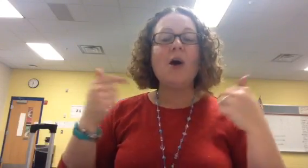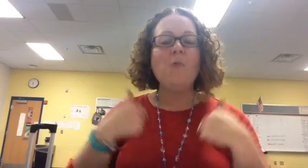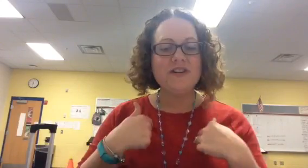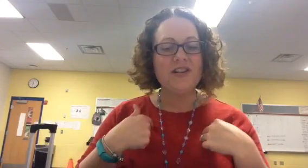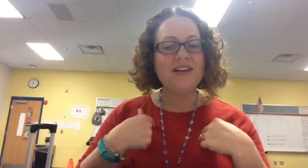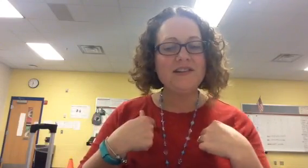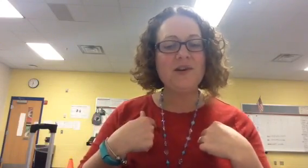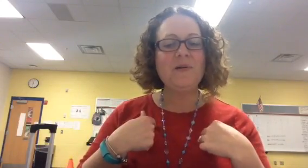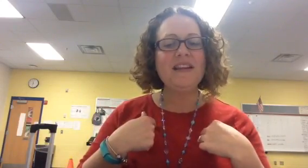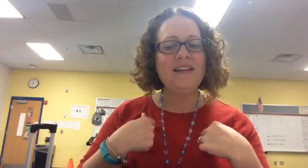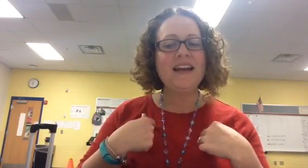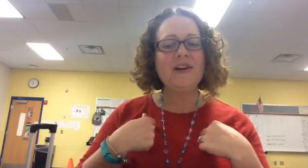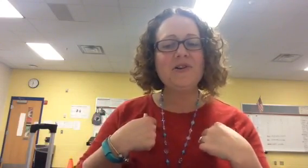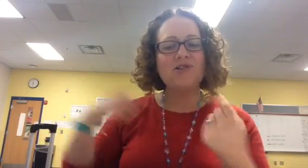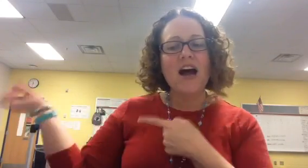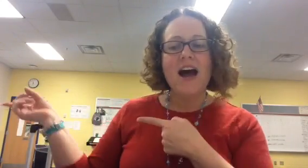Whatcha gonna do when the lake goes dry?